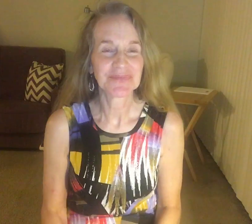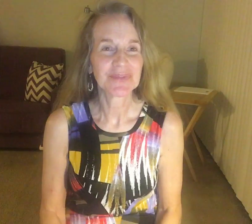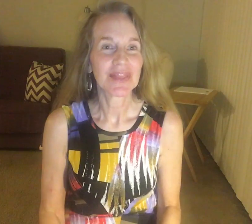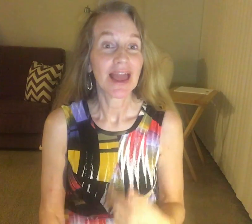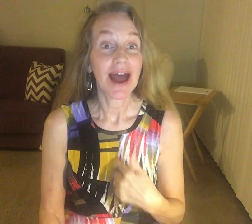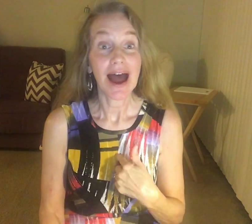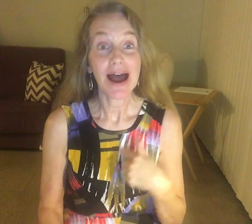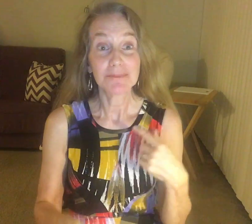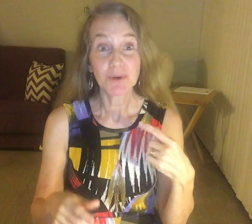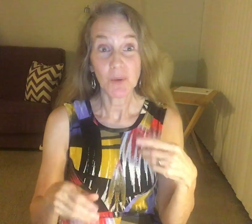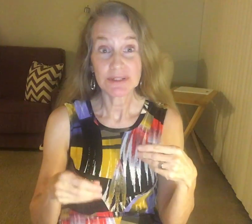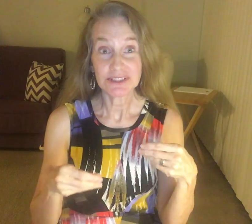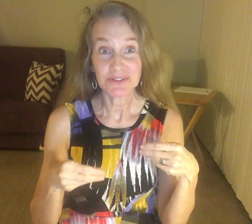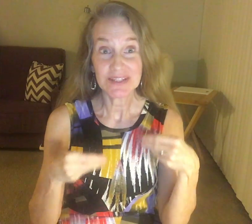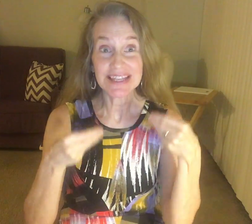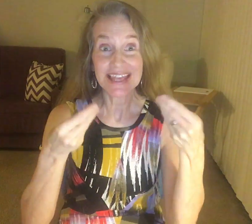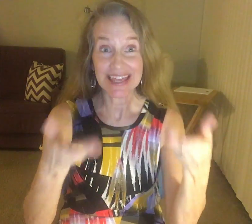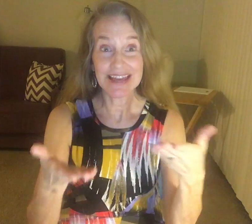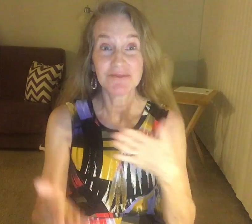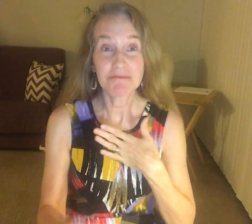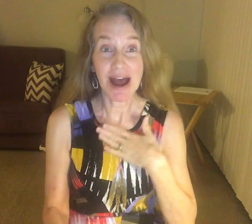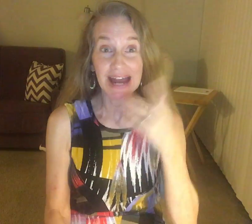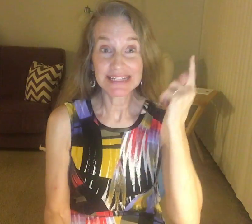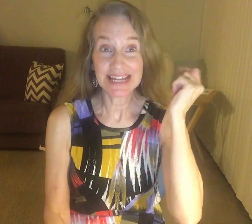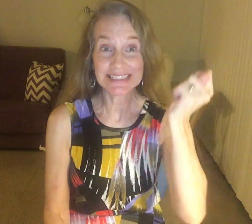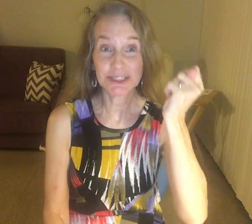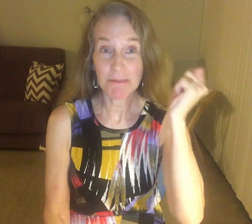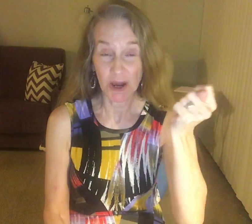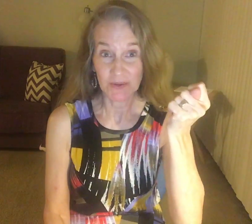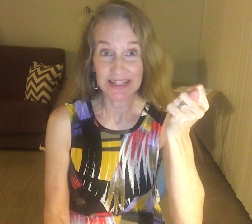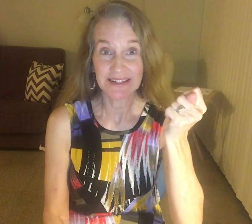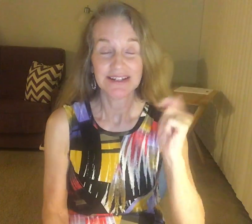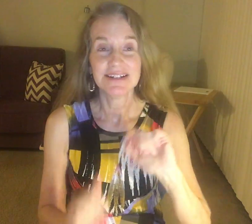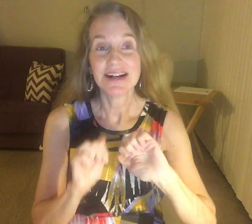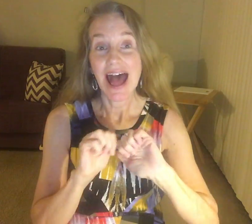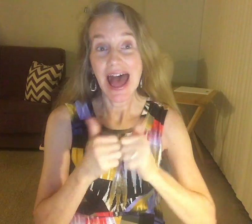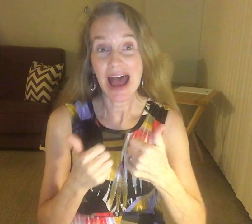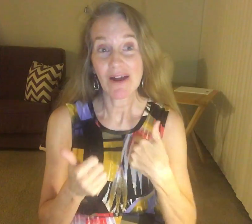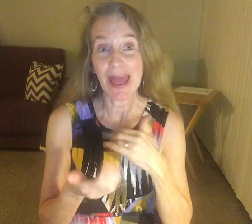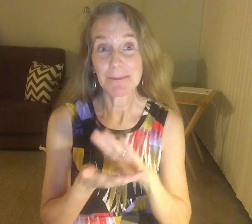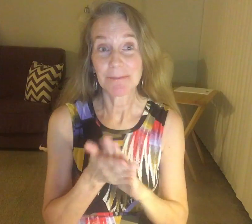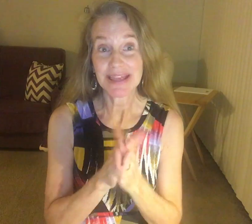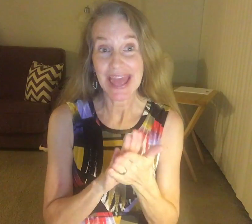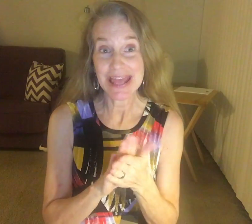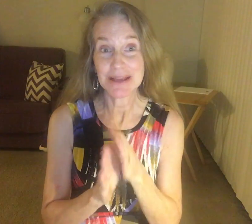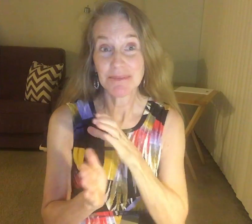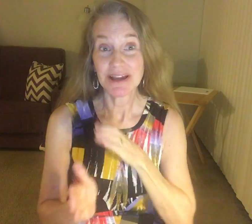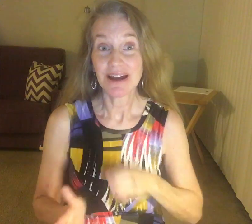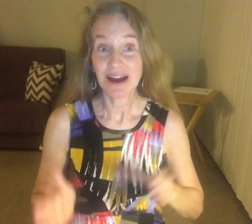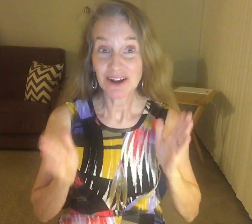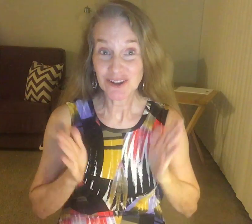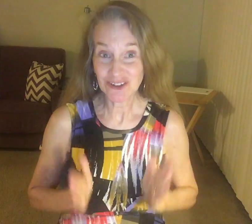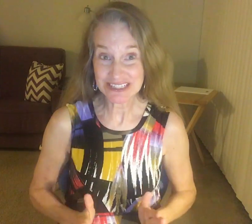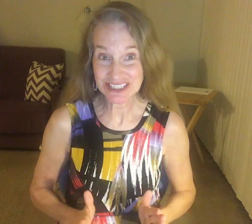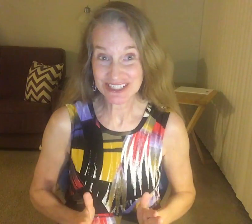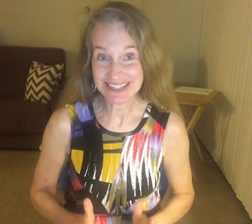I'm going to give my testimony how I became a Christian.